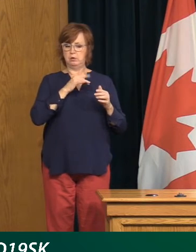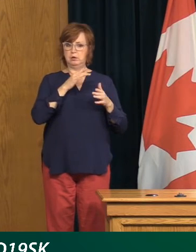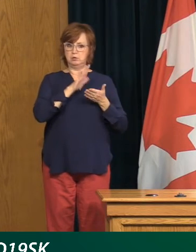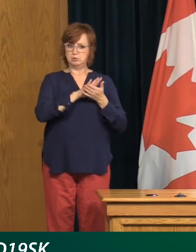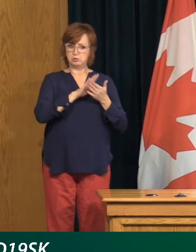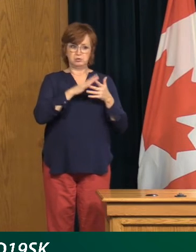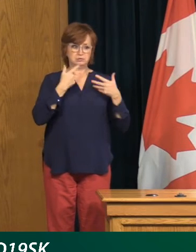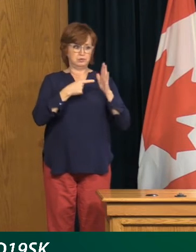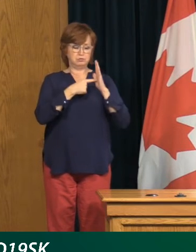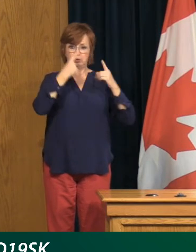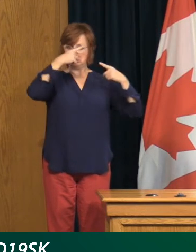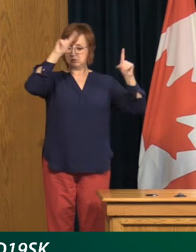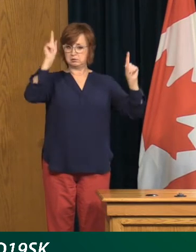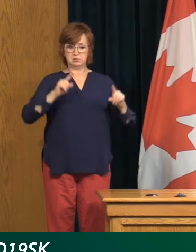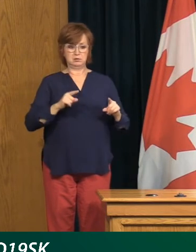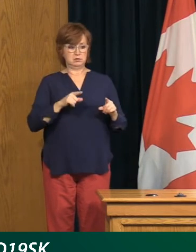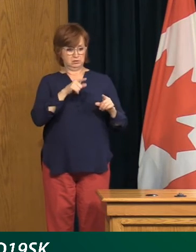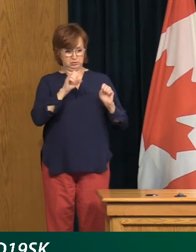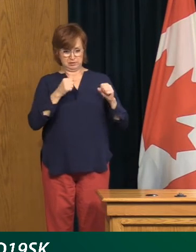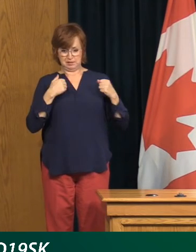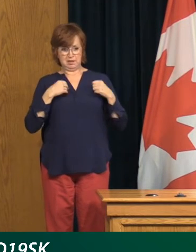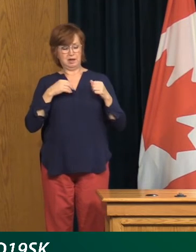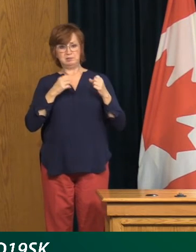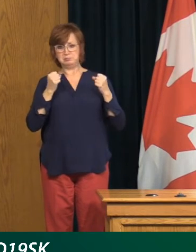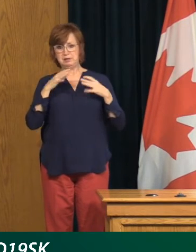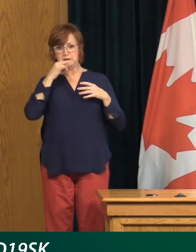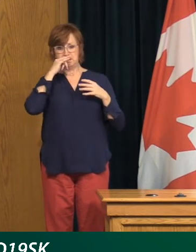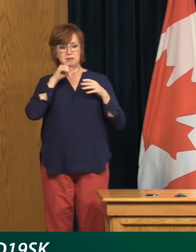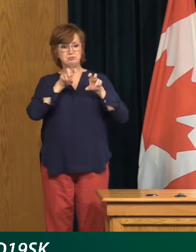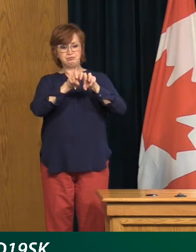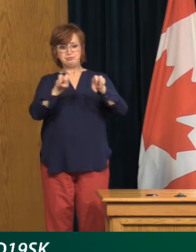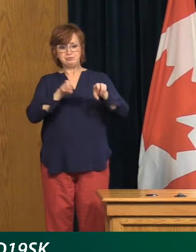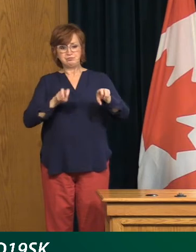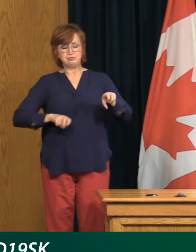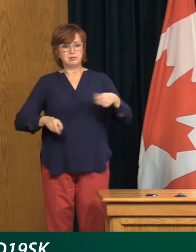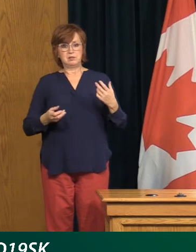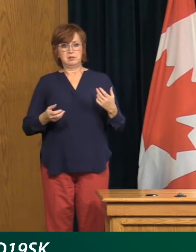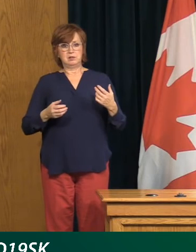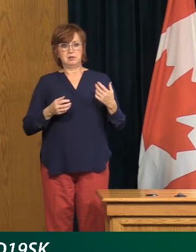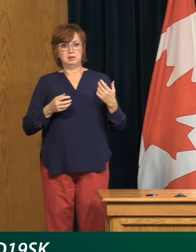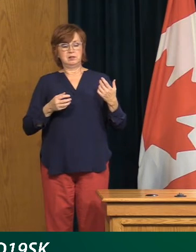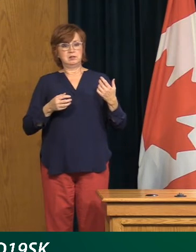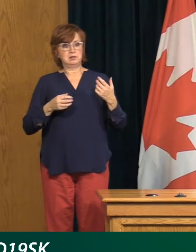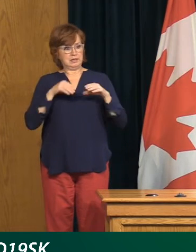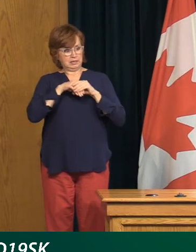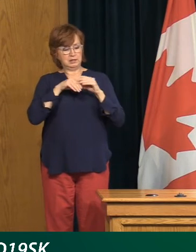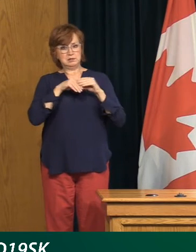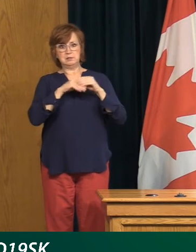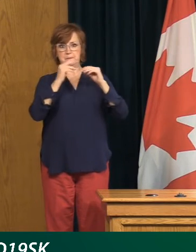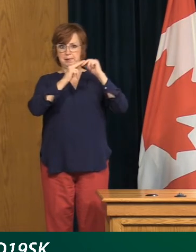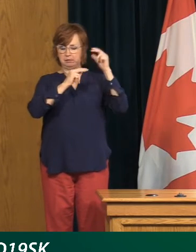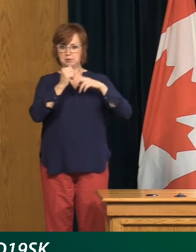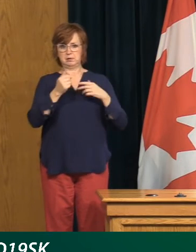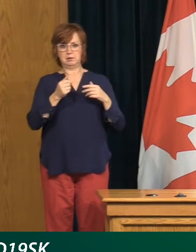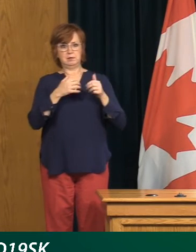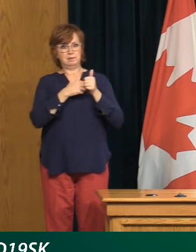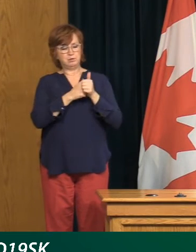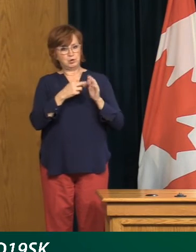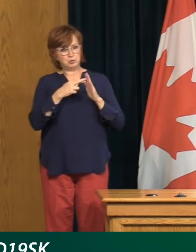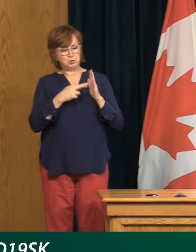have these events where you have numbers of people in an indoor setting. But following all those cohorts, and you